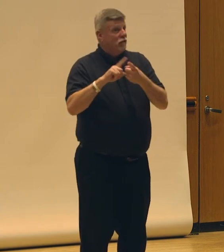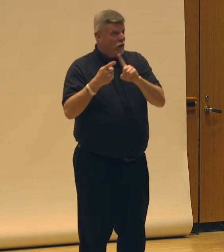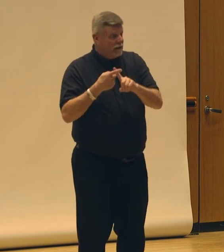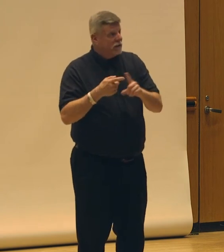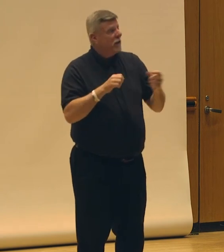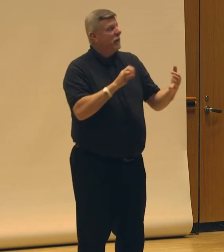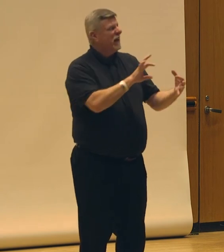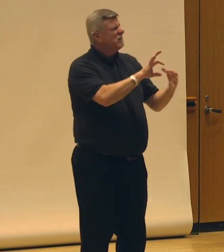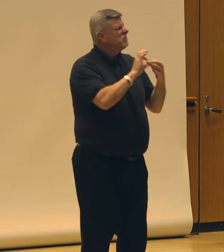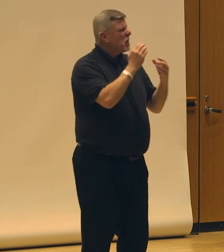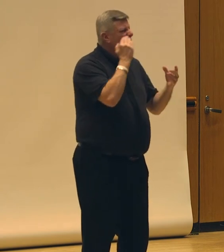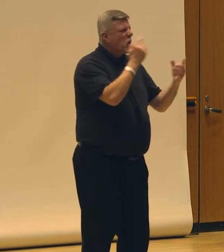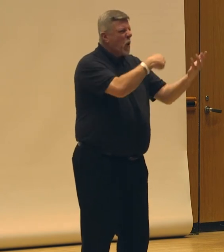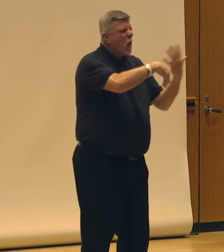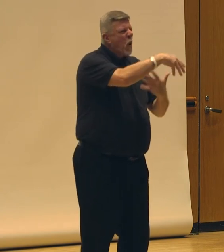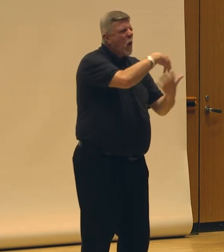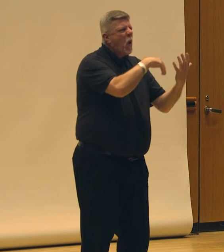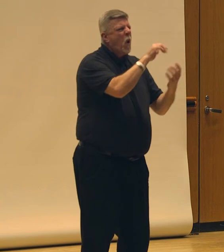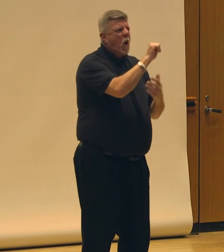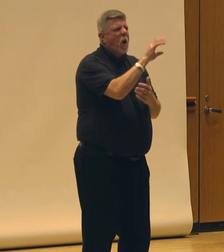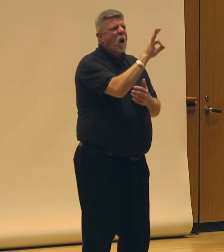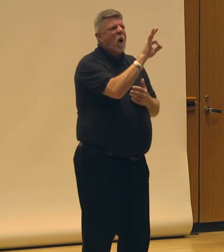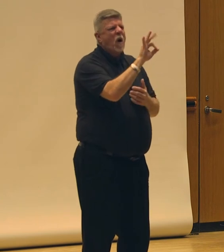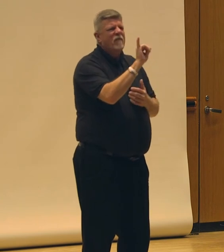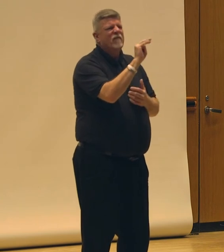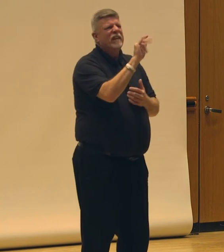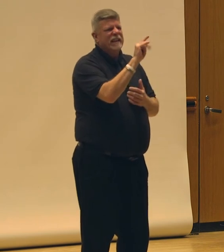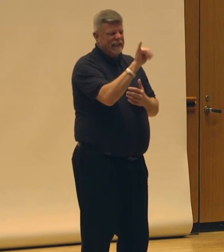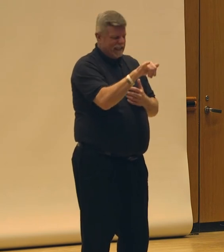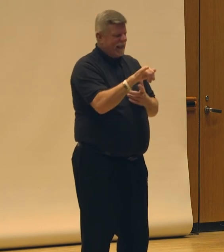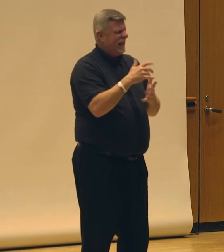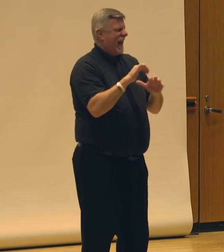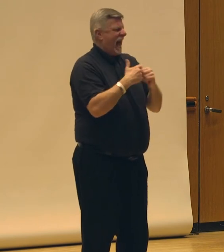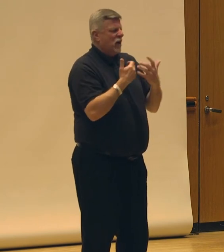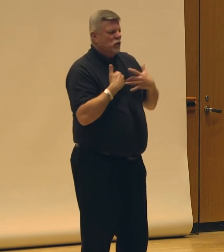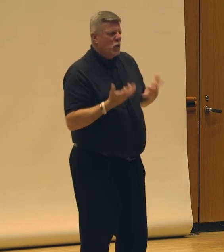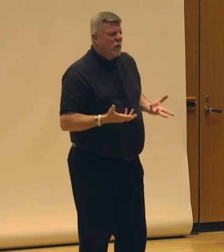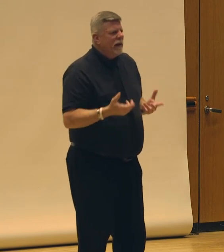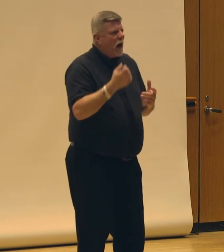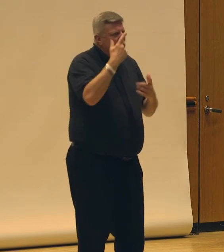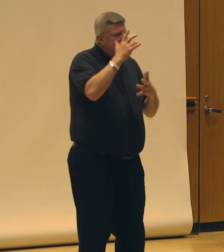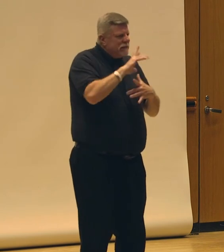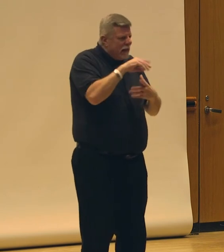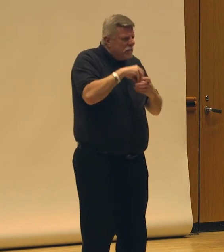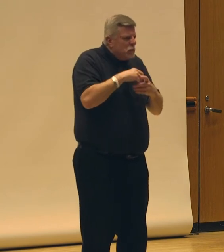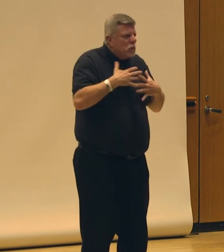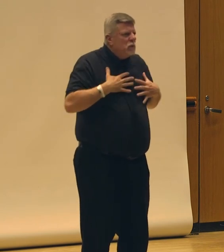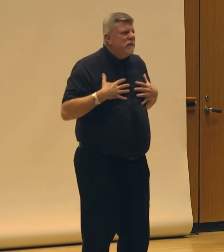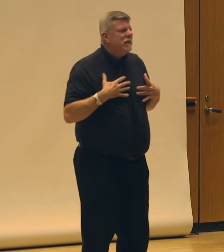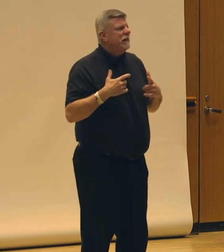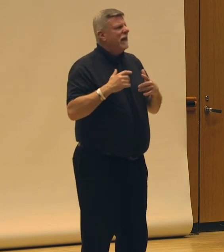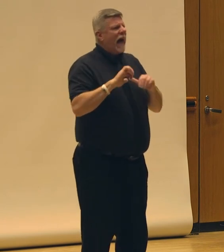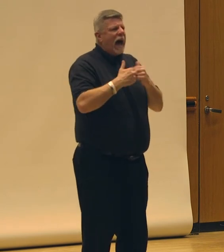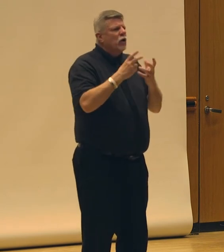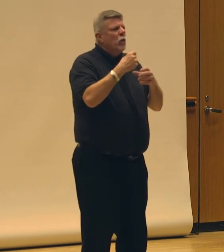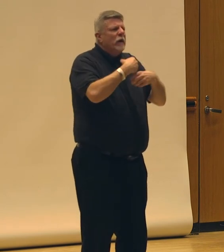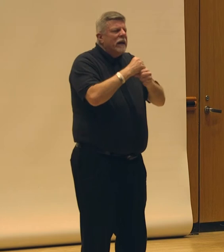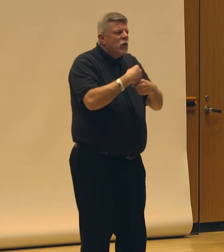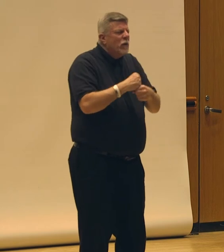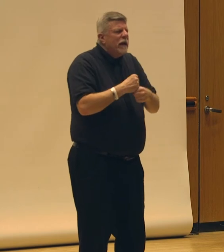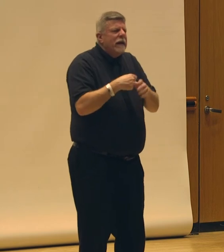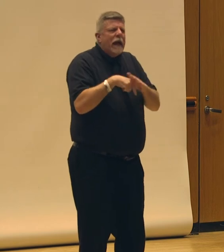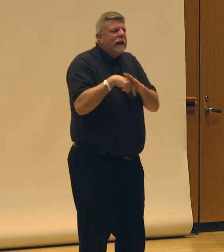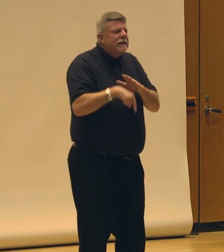create deep understanding of artistic and maybe even personal lineage, depending on what the work is? How do we create a deep,